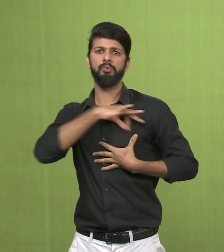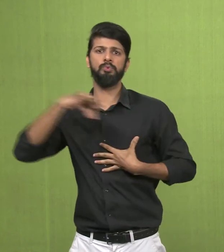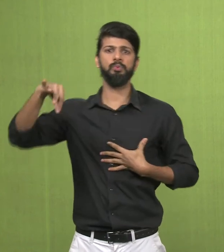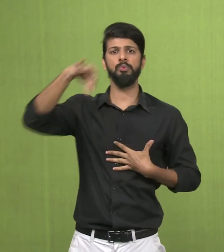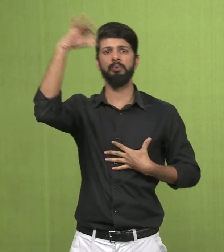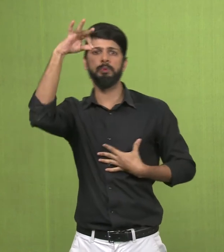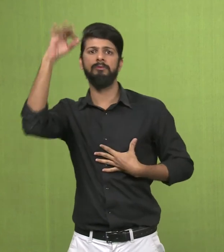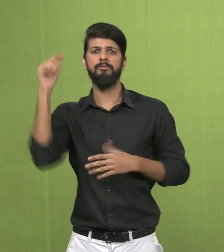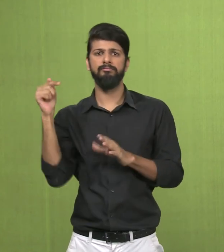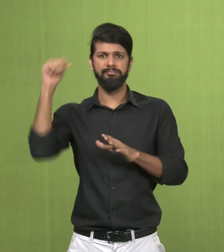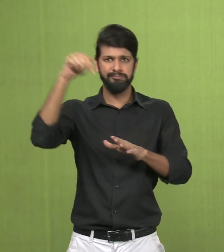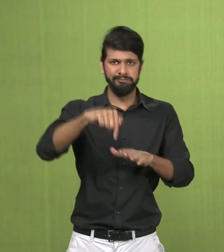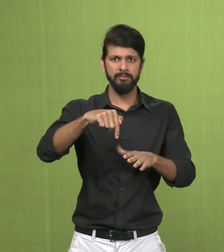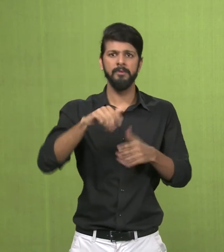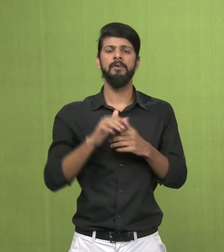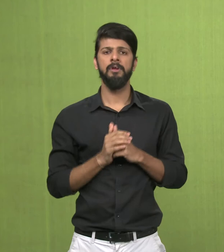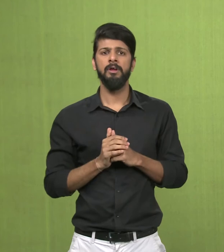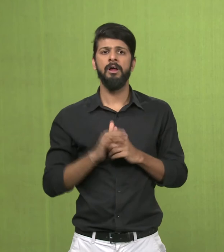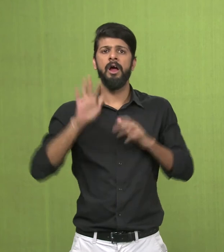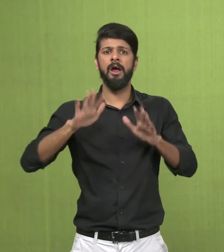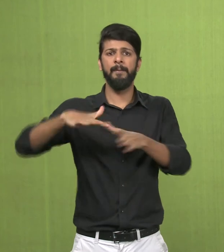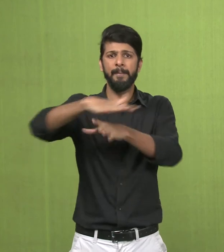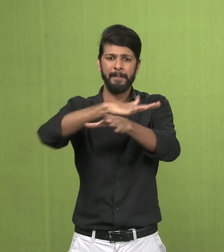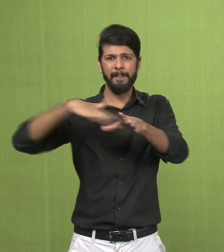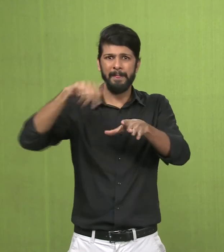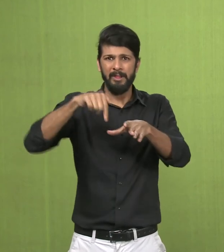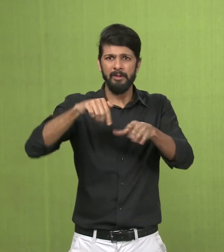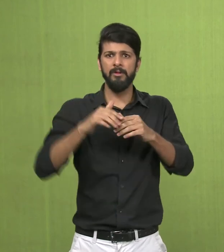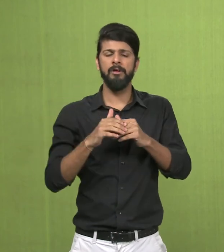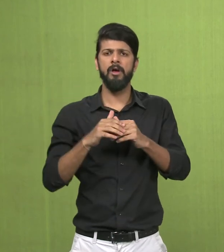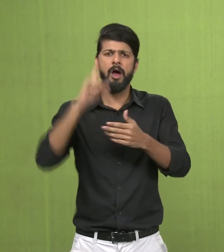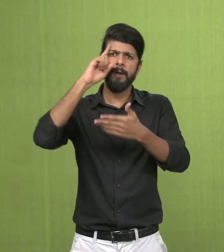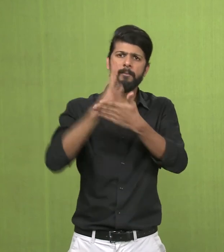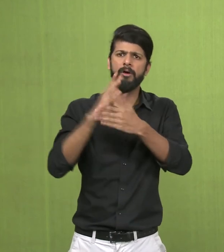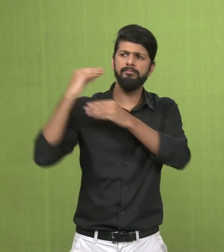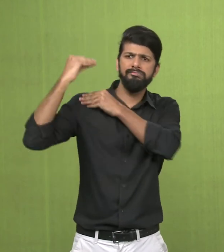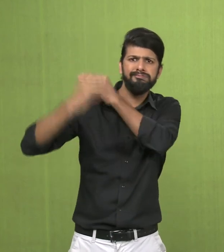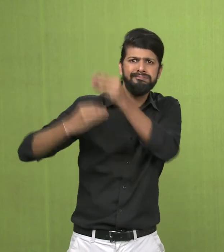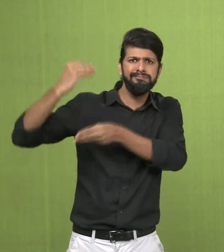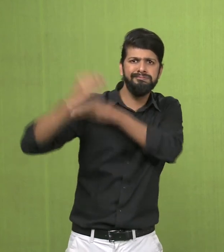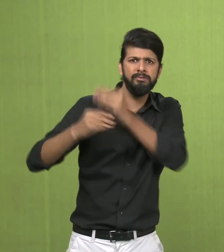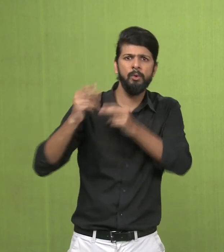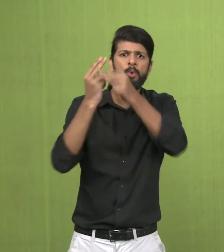believed that Yaksha or the earth spirits were venerated